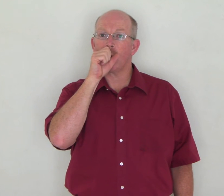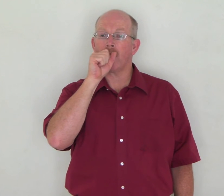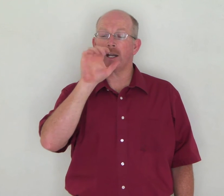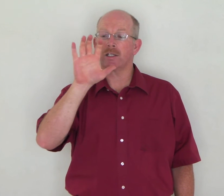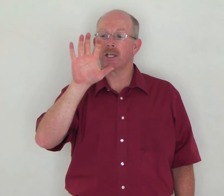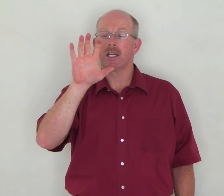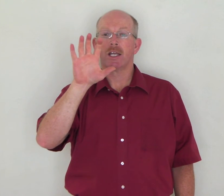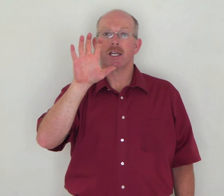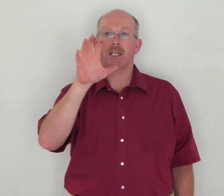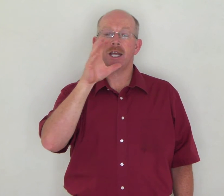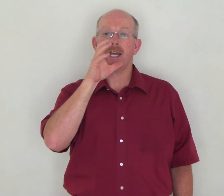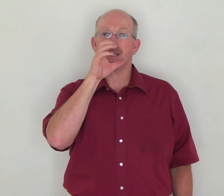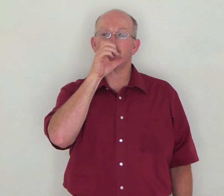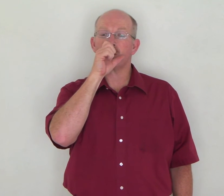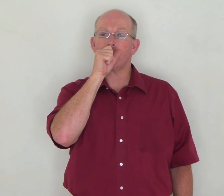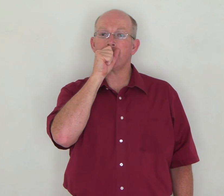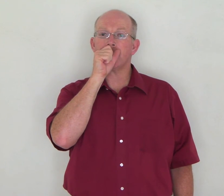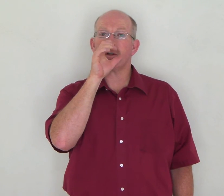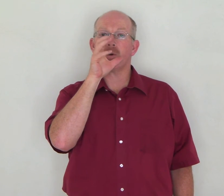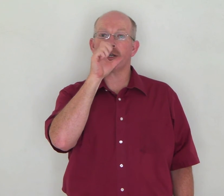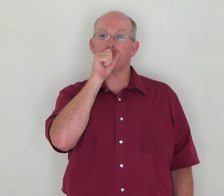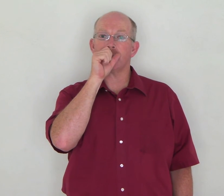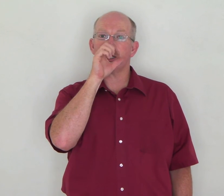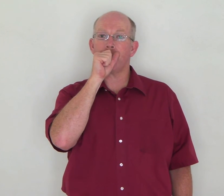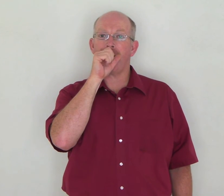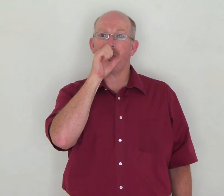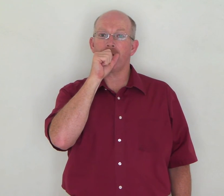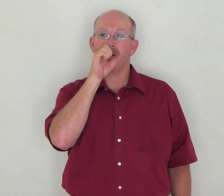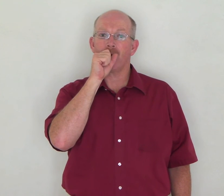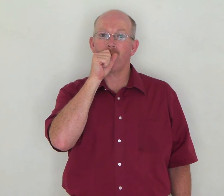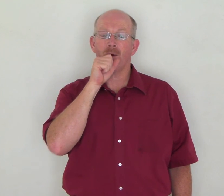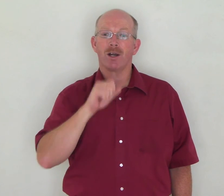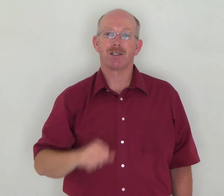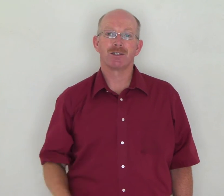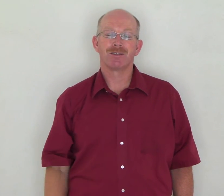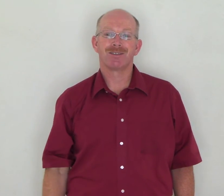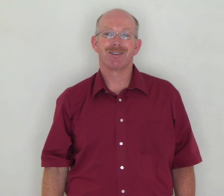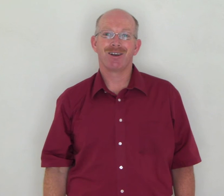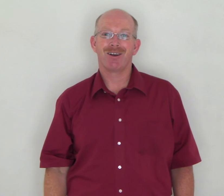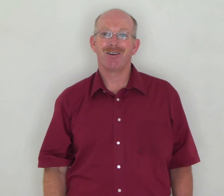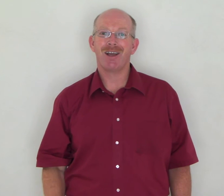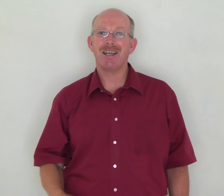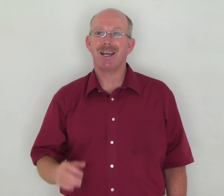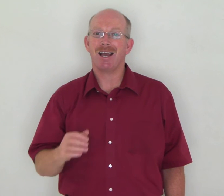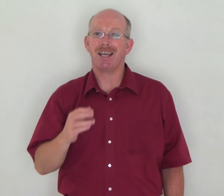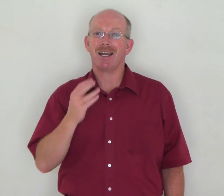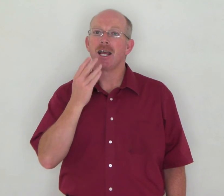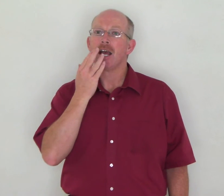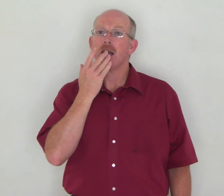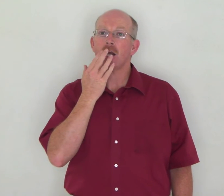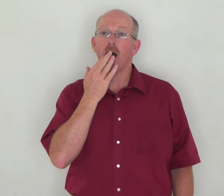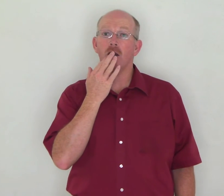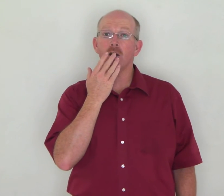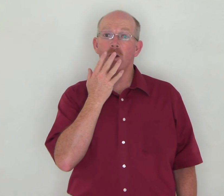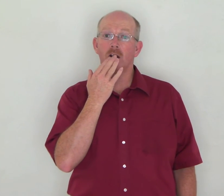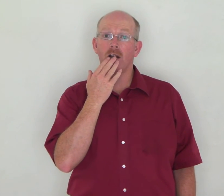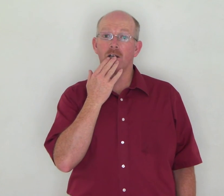Orange. You take and squeeze the orange into your mouth. Orange. Okay. Again. Color or colors.